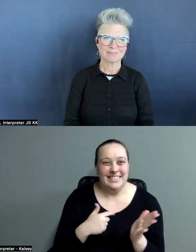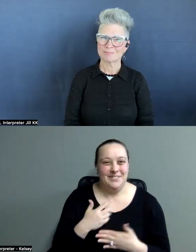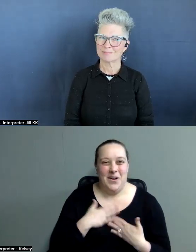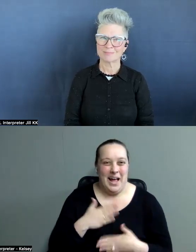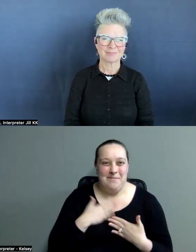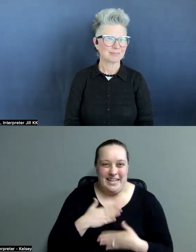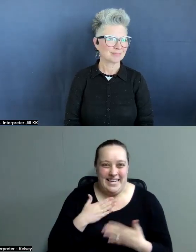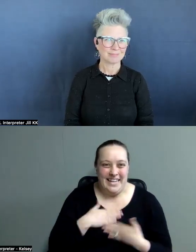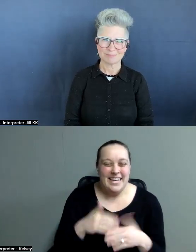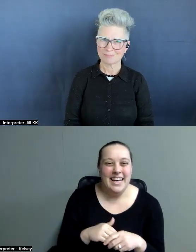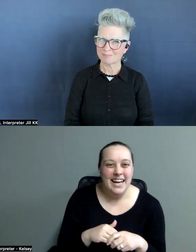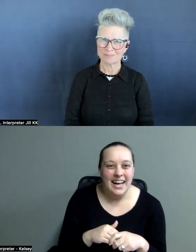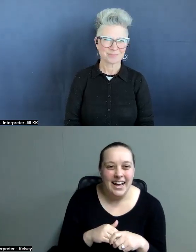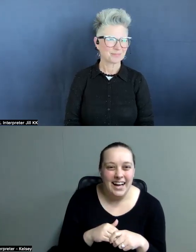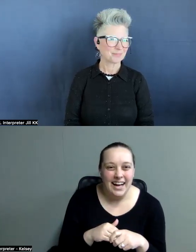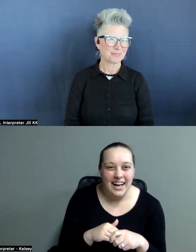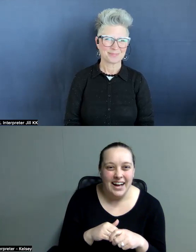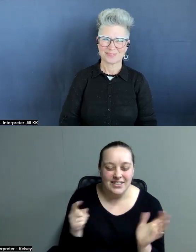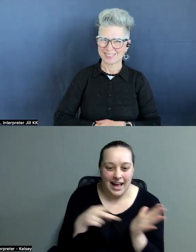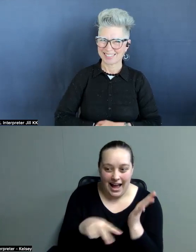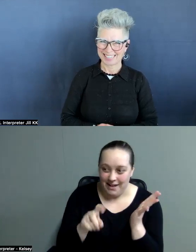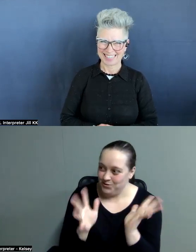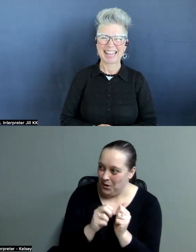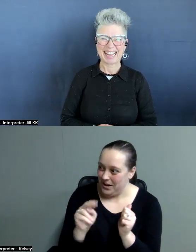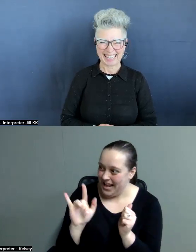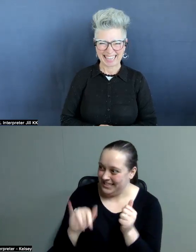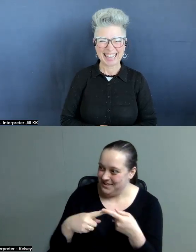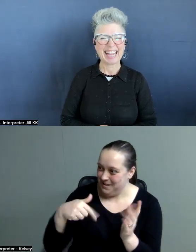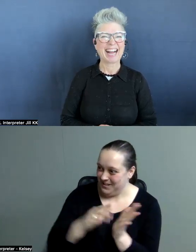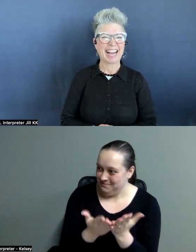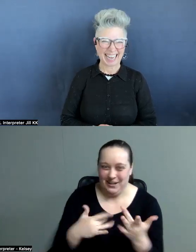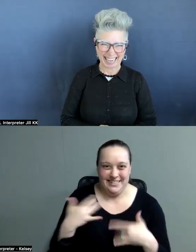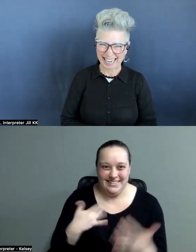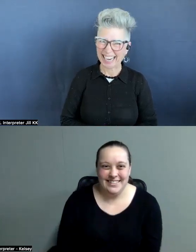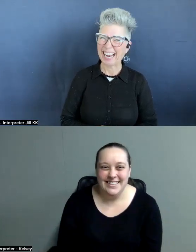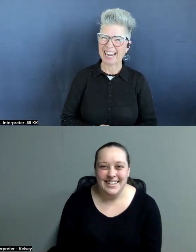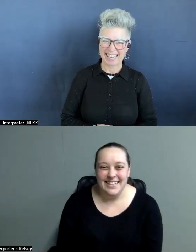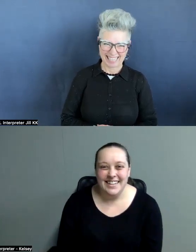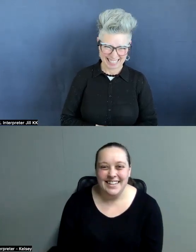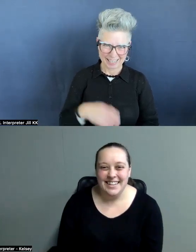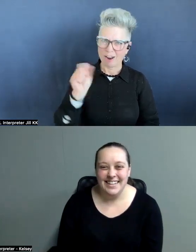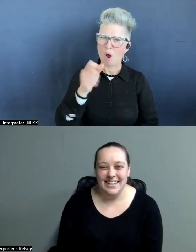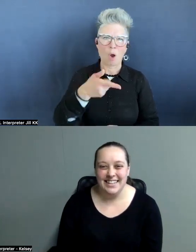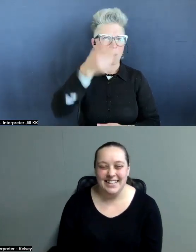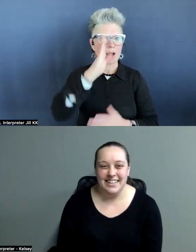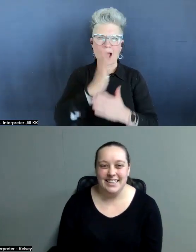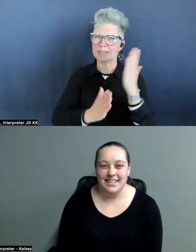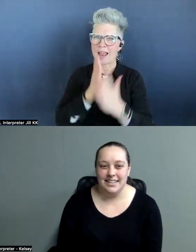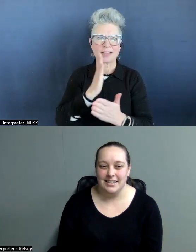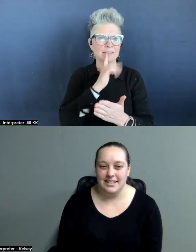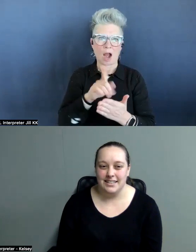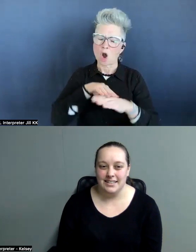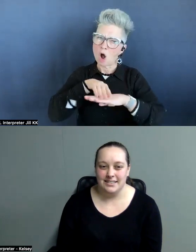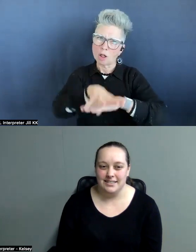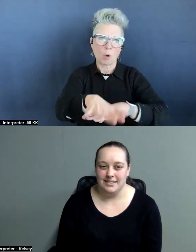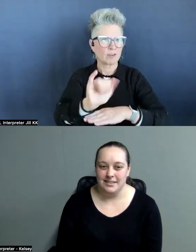need to check the density of I did. Oh, my gosh. You know, God's hands are all over that story. I